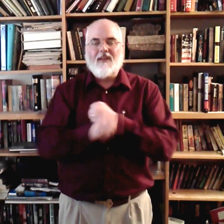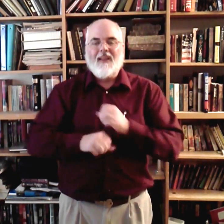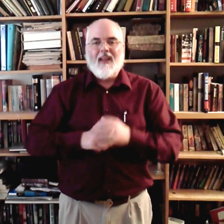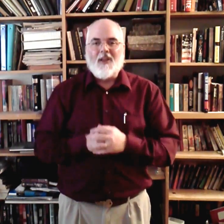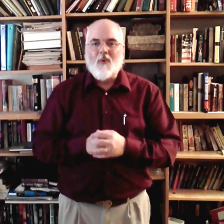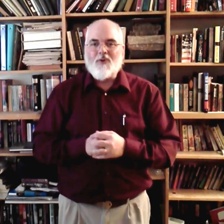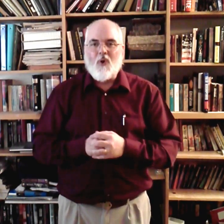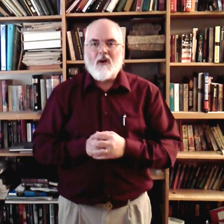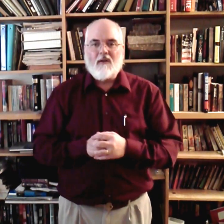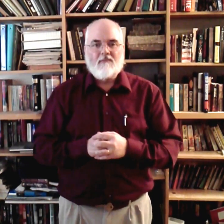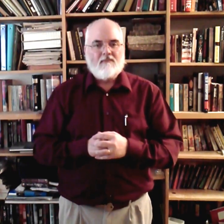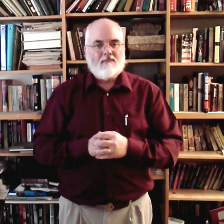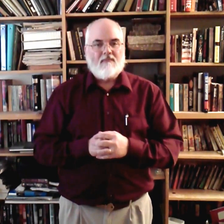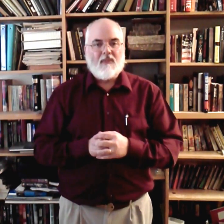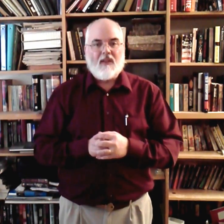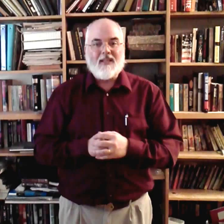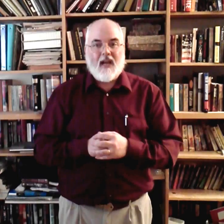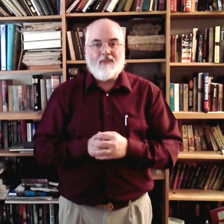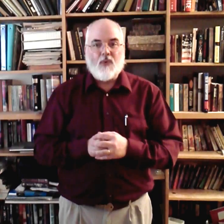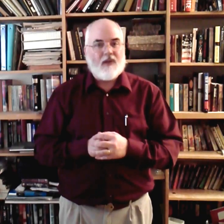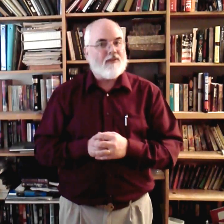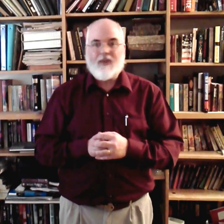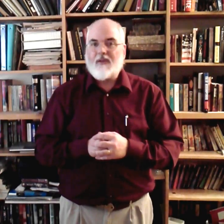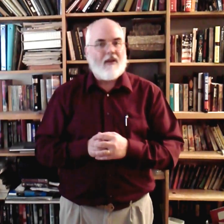And the word nor, the sign for it is to shake your head.